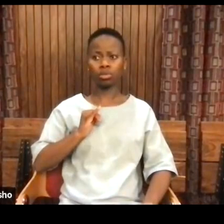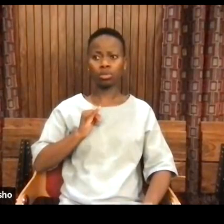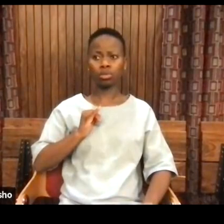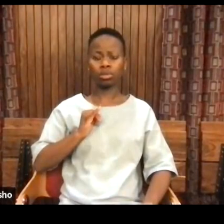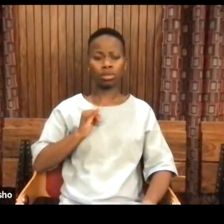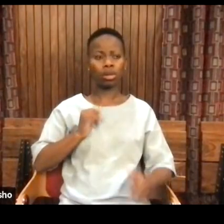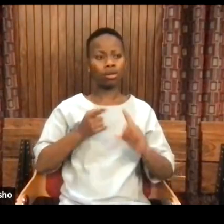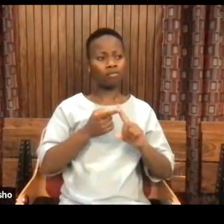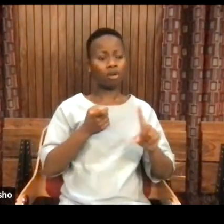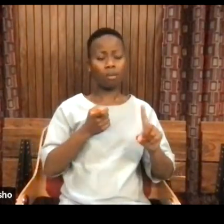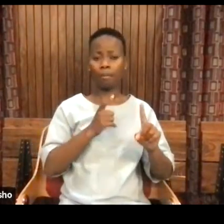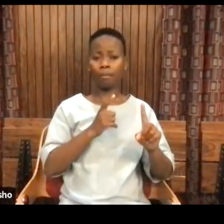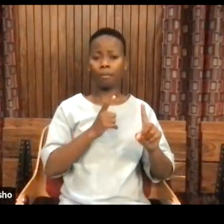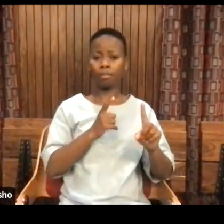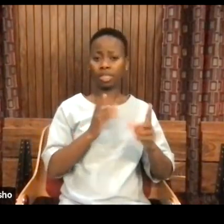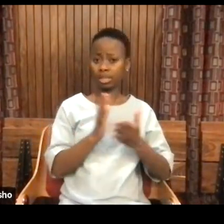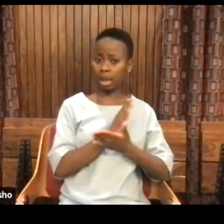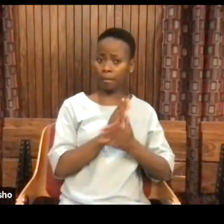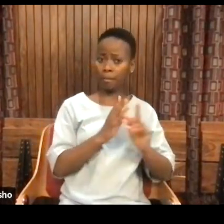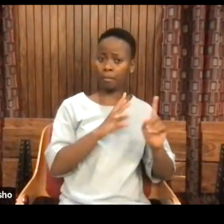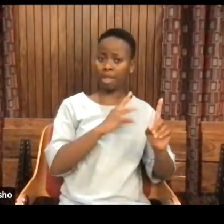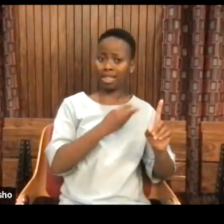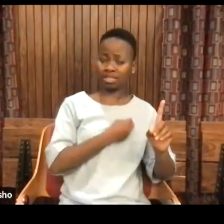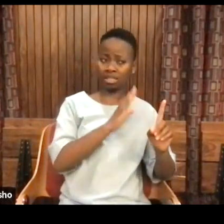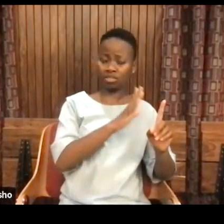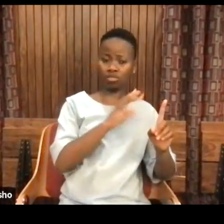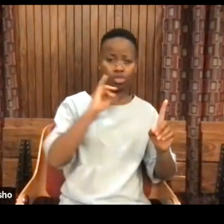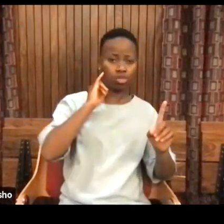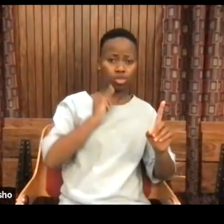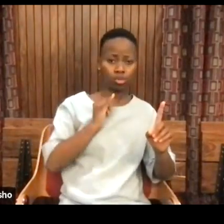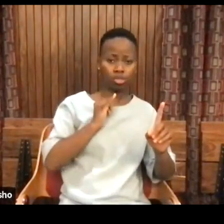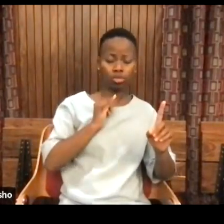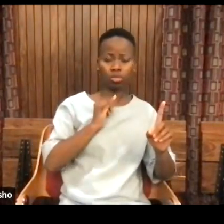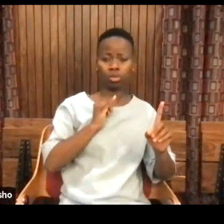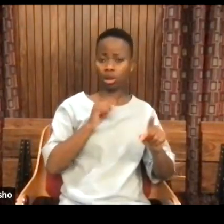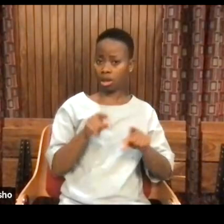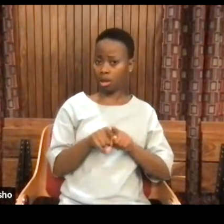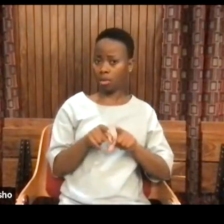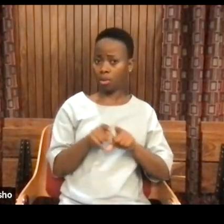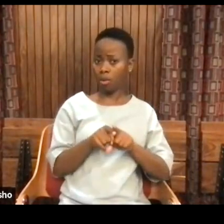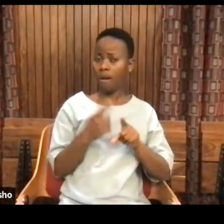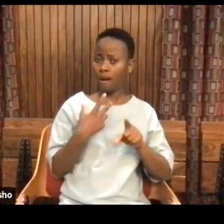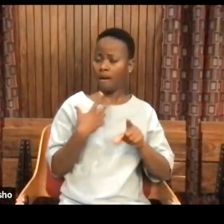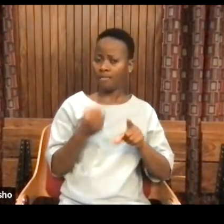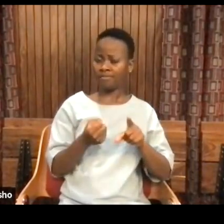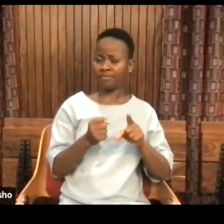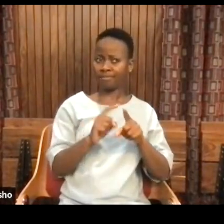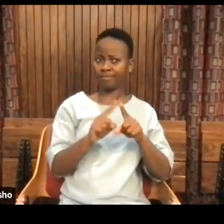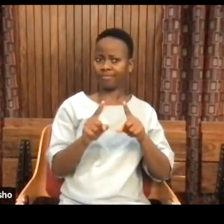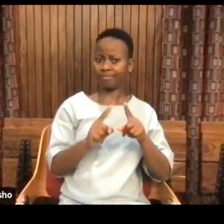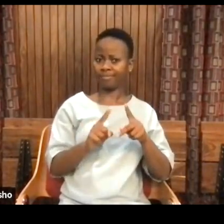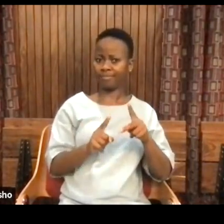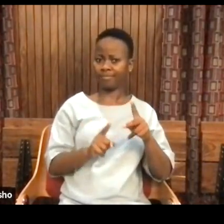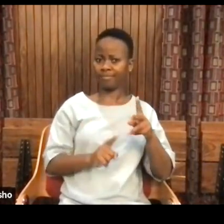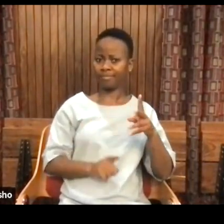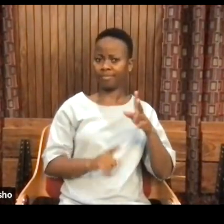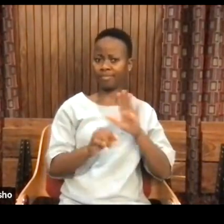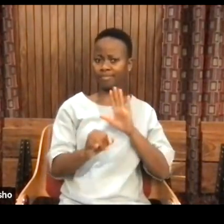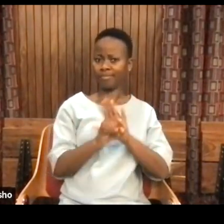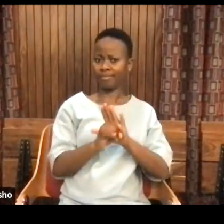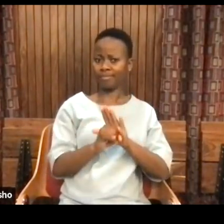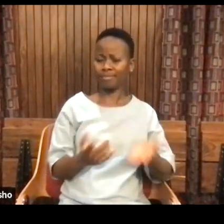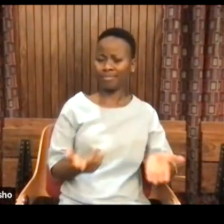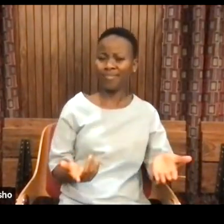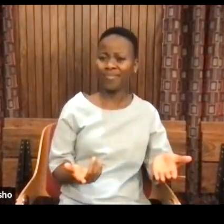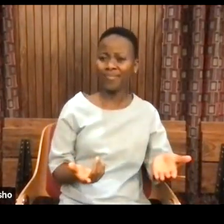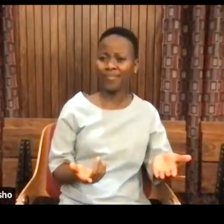identified as Palestinian. And I'm also a variety of other things, where I have to deal